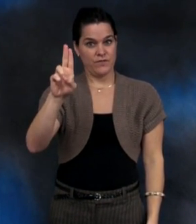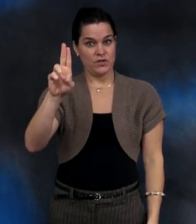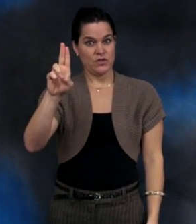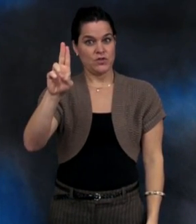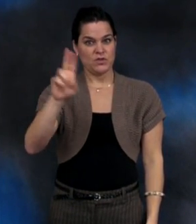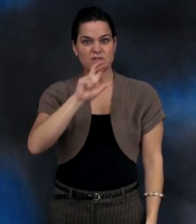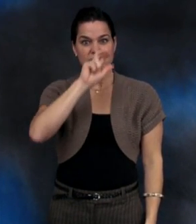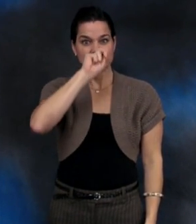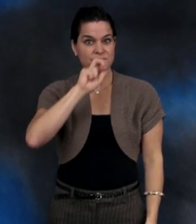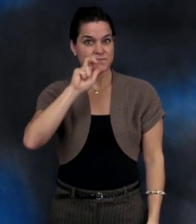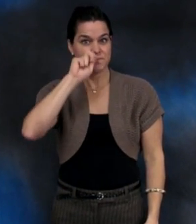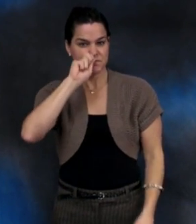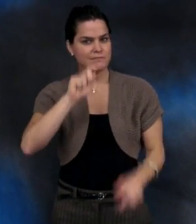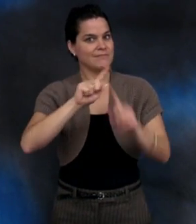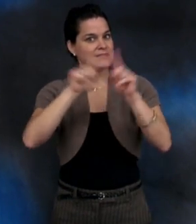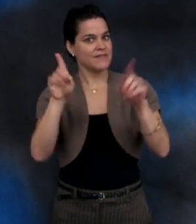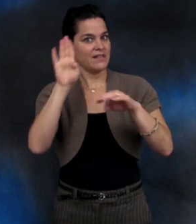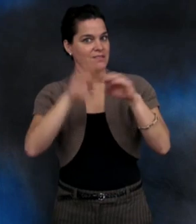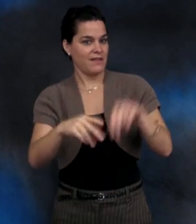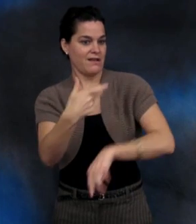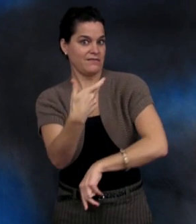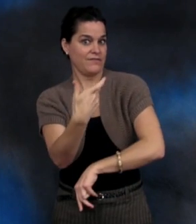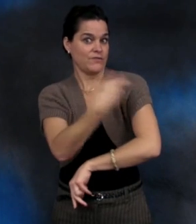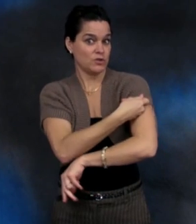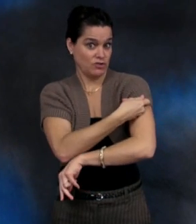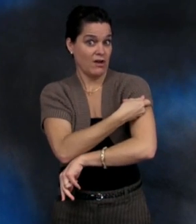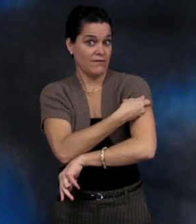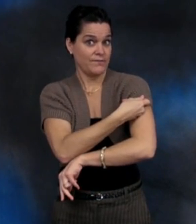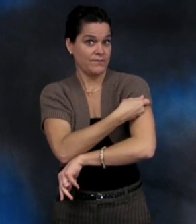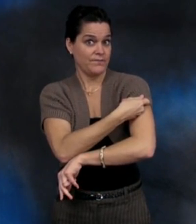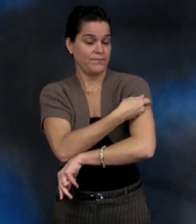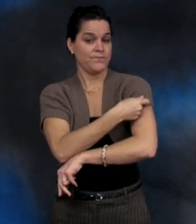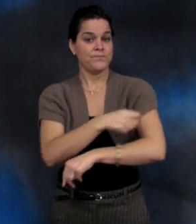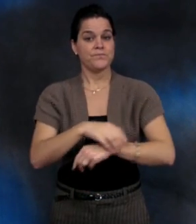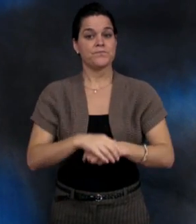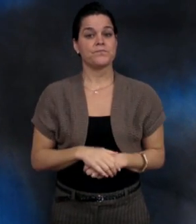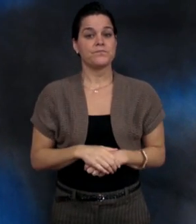the intranasal flu vaccine, which is different than the traditional flu vaccine.